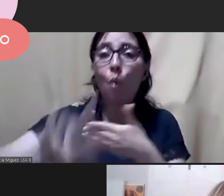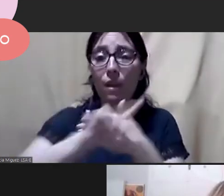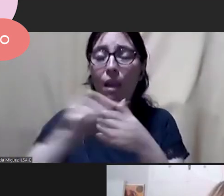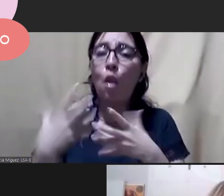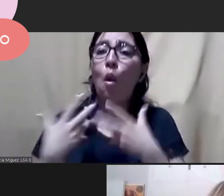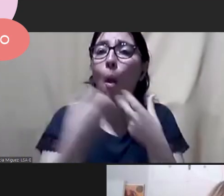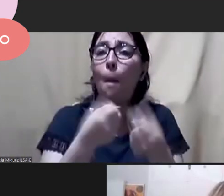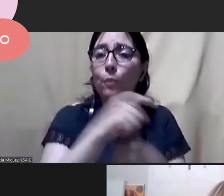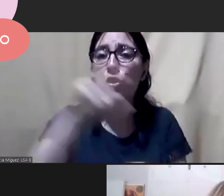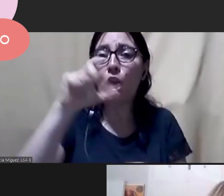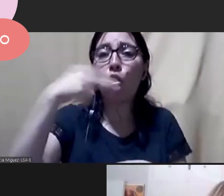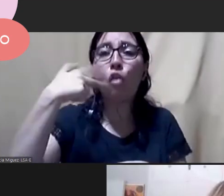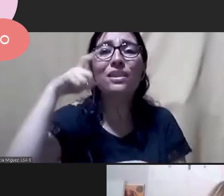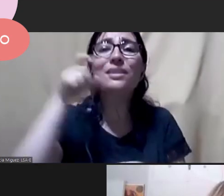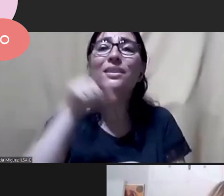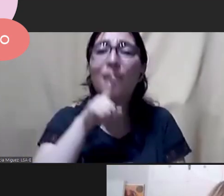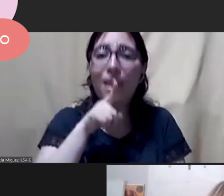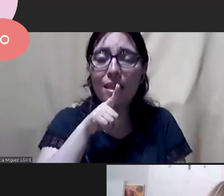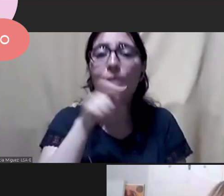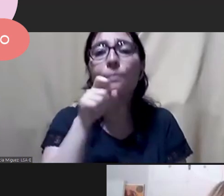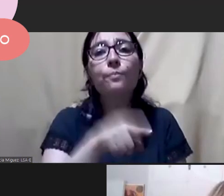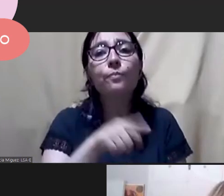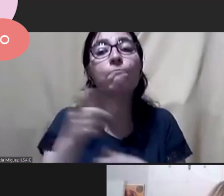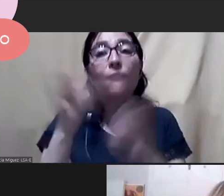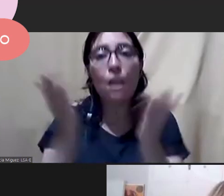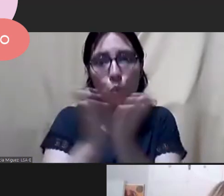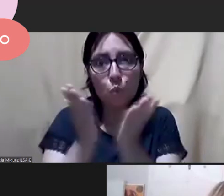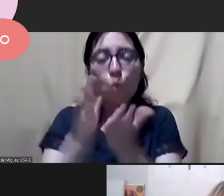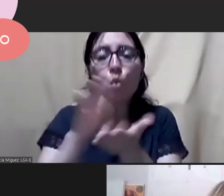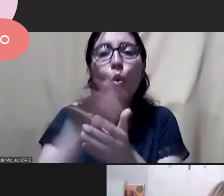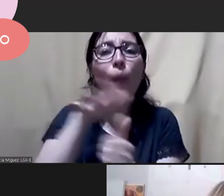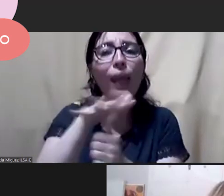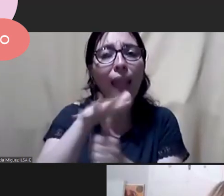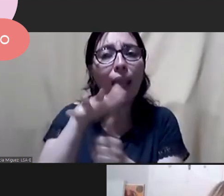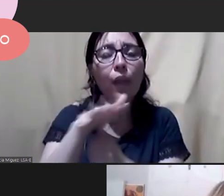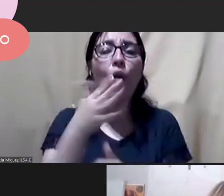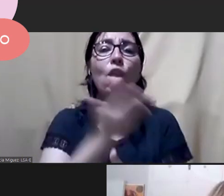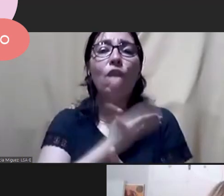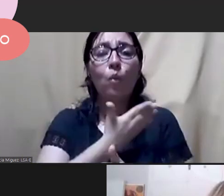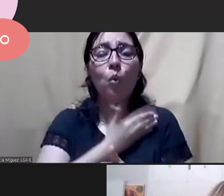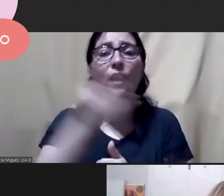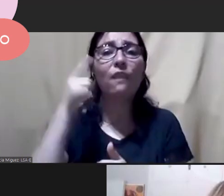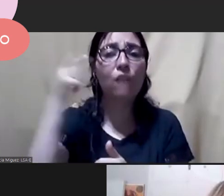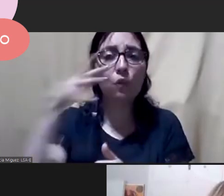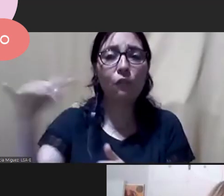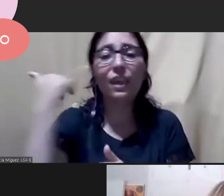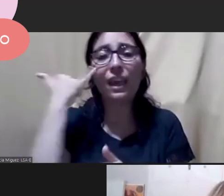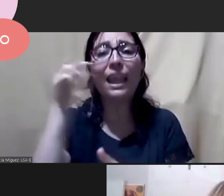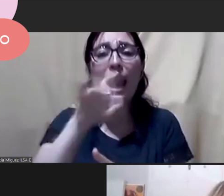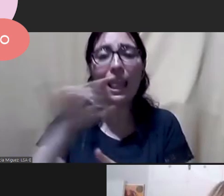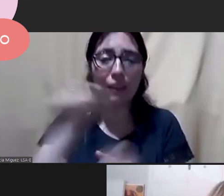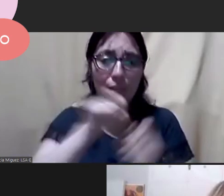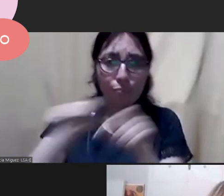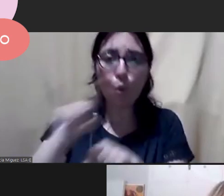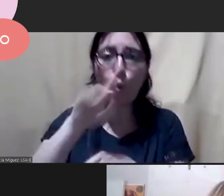funded by the CONICET, she is part of